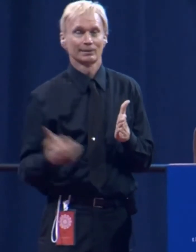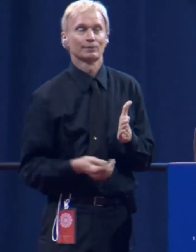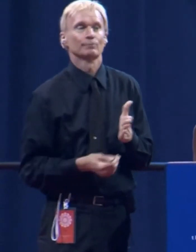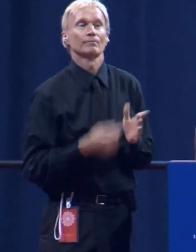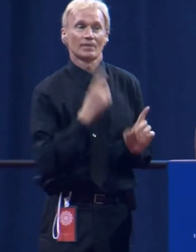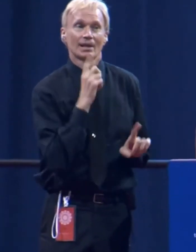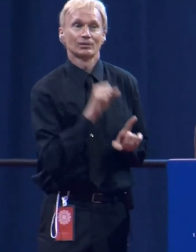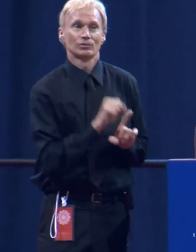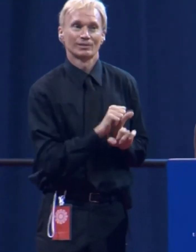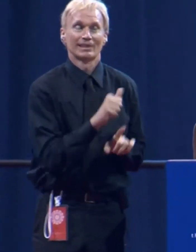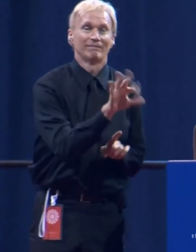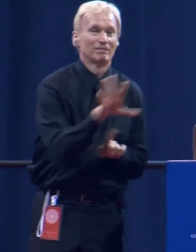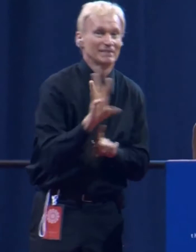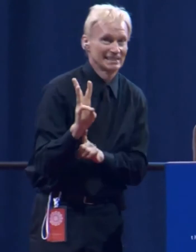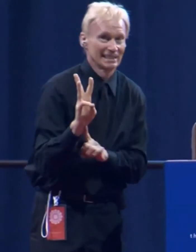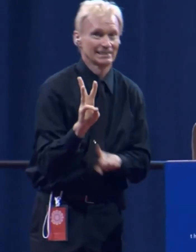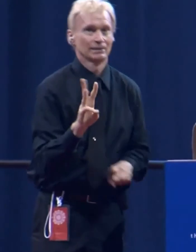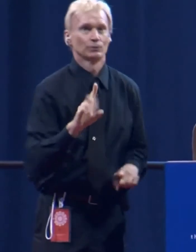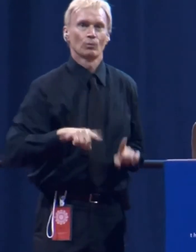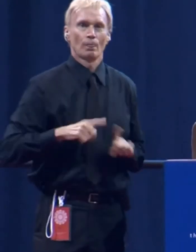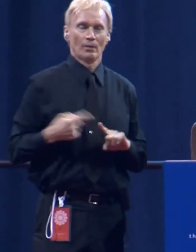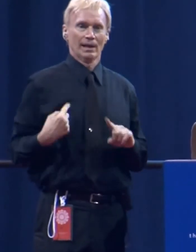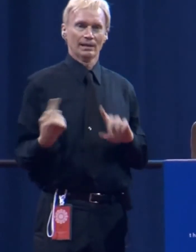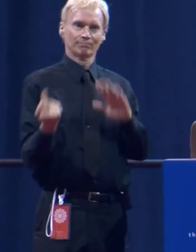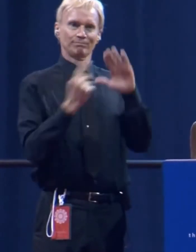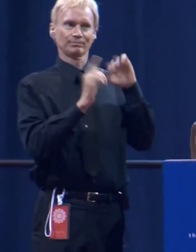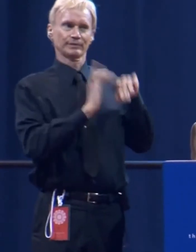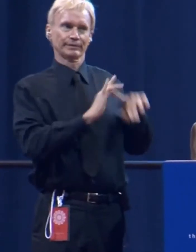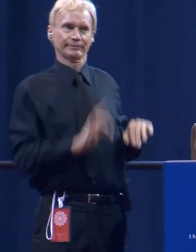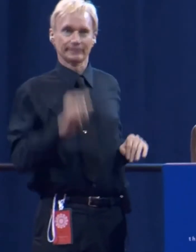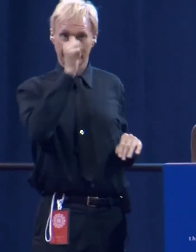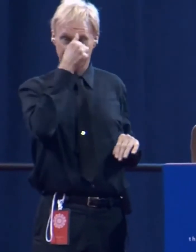actually 56, when I came to India.